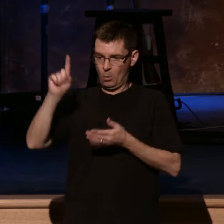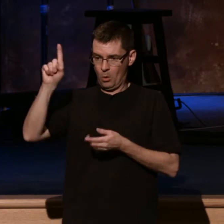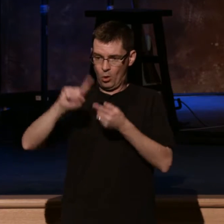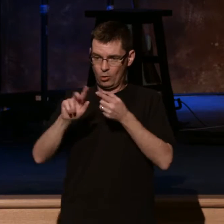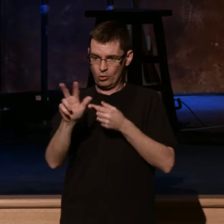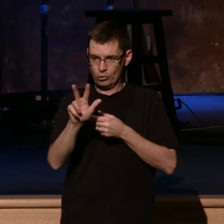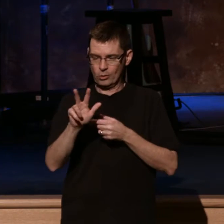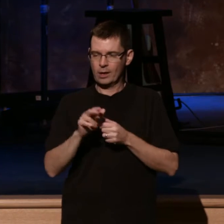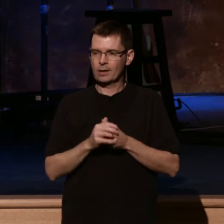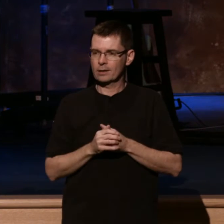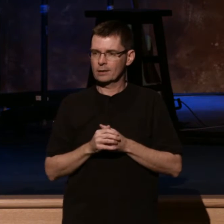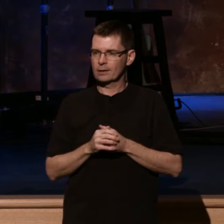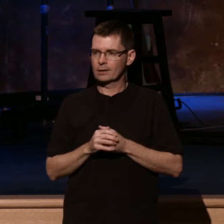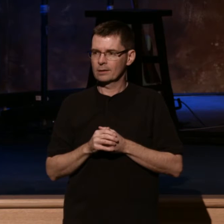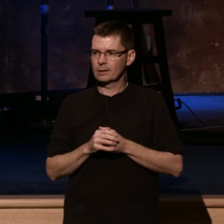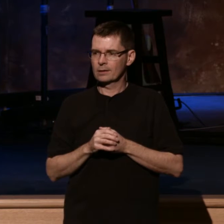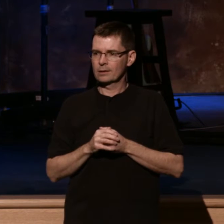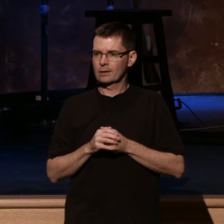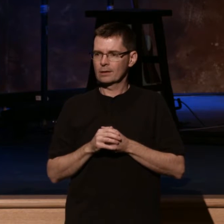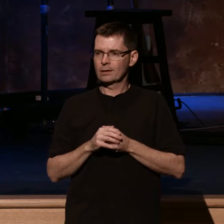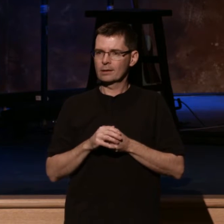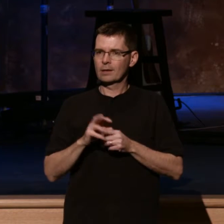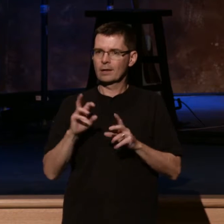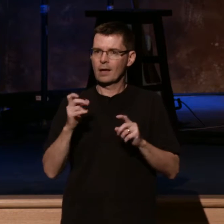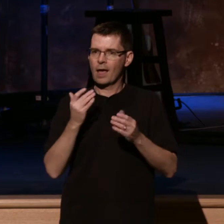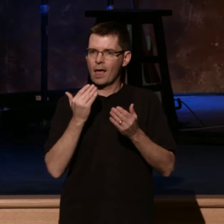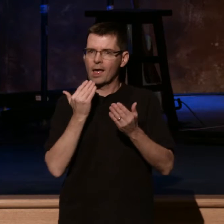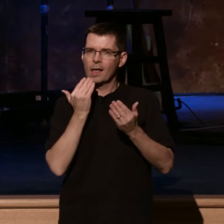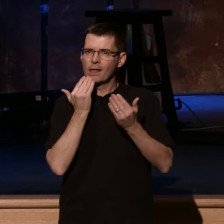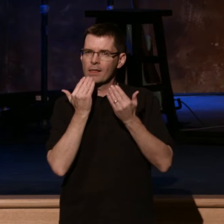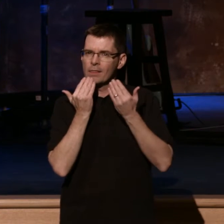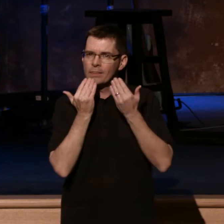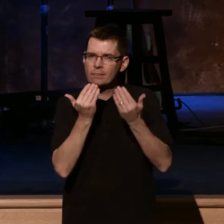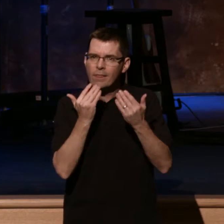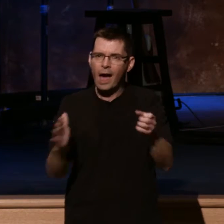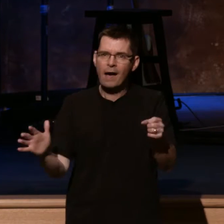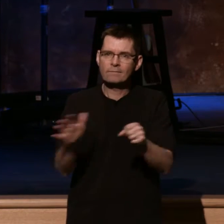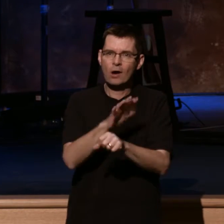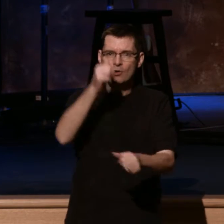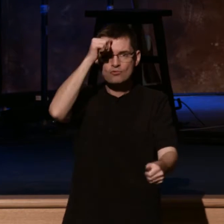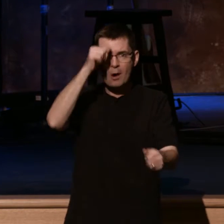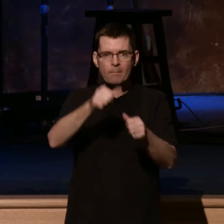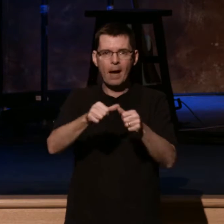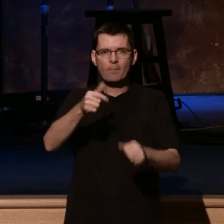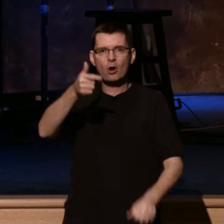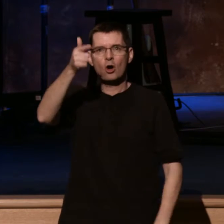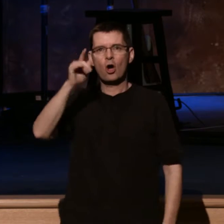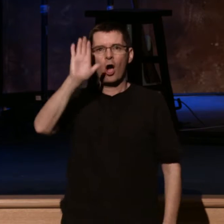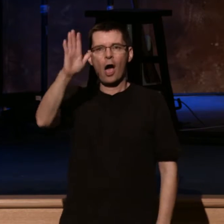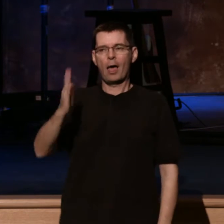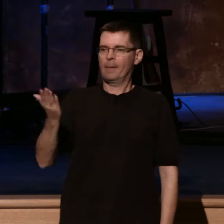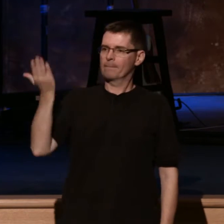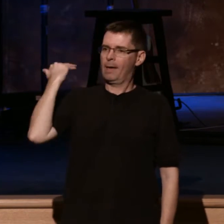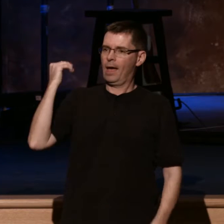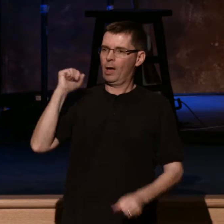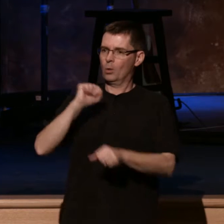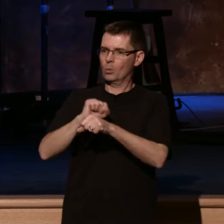it involves a grateful remembrance of God's past work, okay? A grateful remembrance of